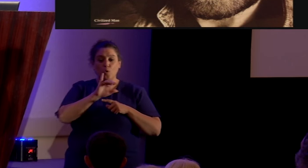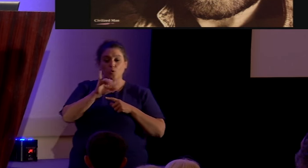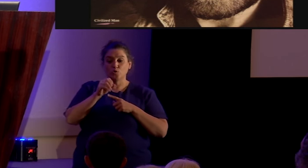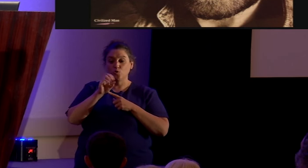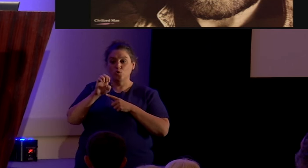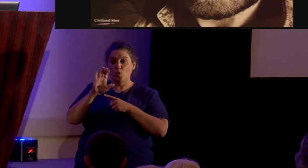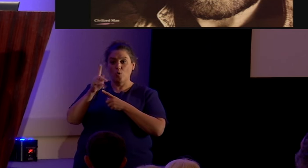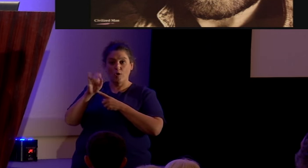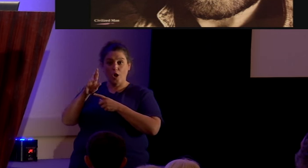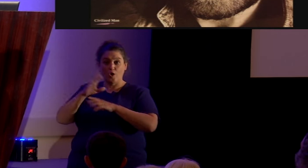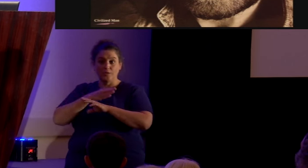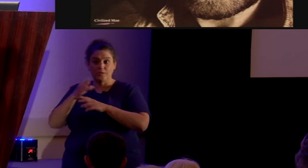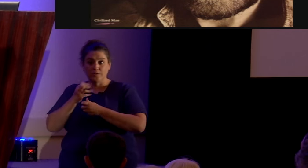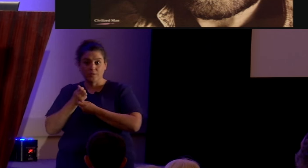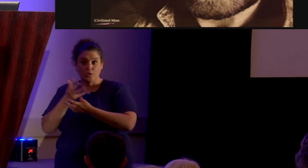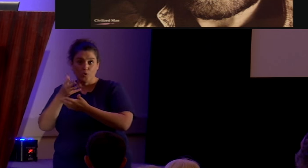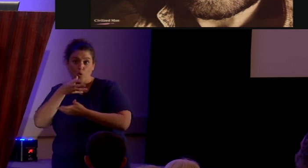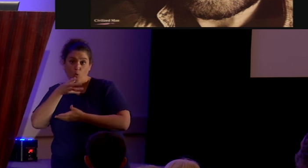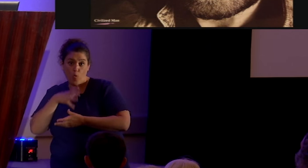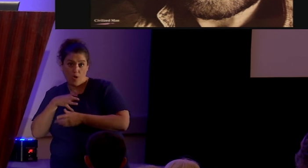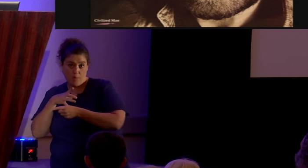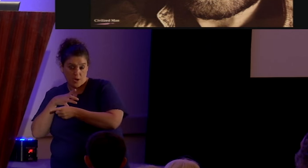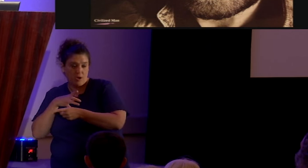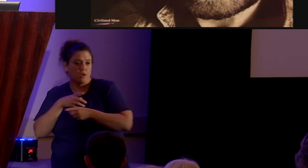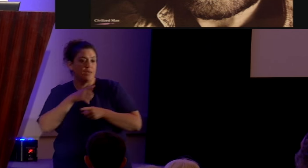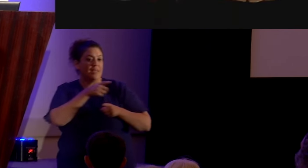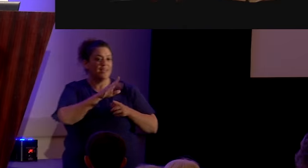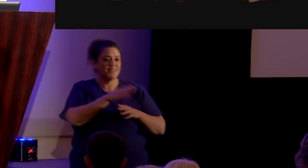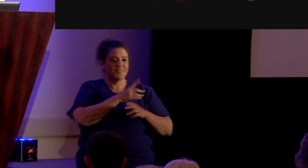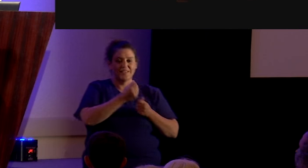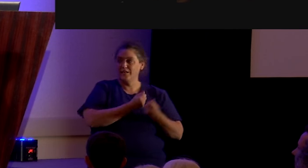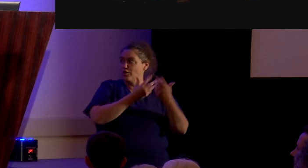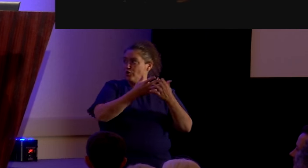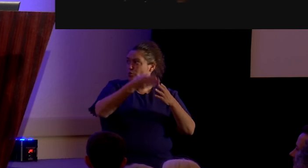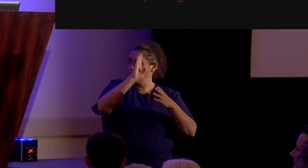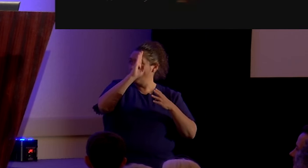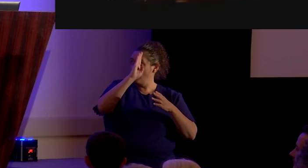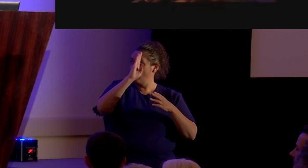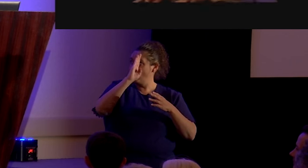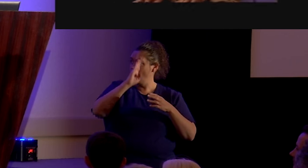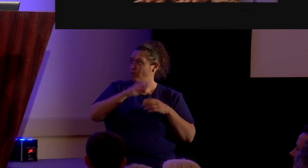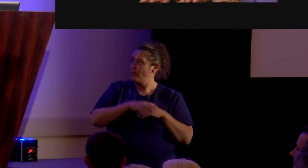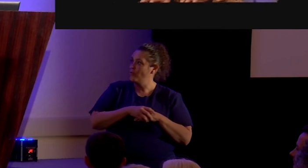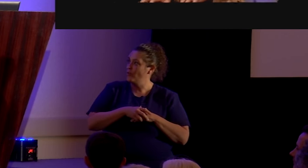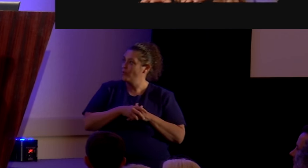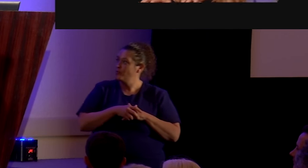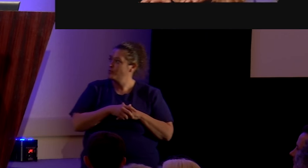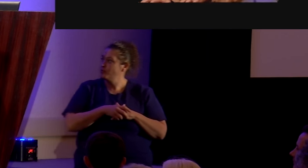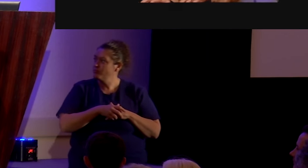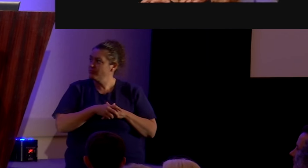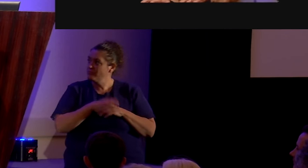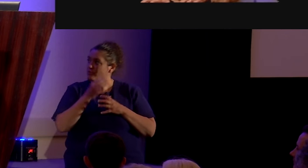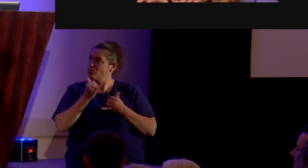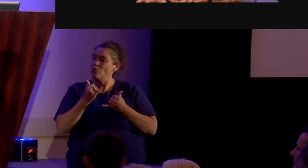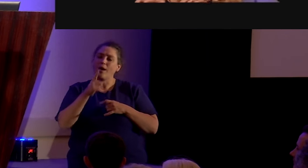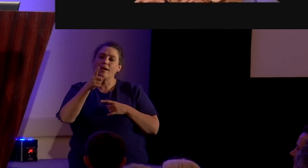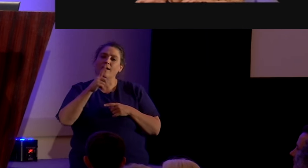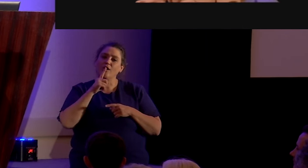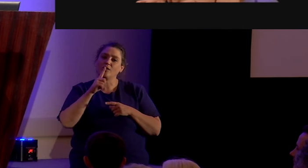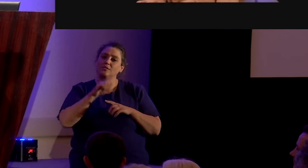phil driscoll singing to god check this out you are